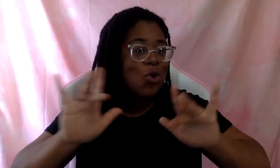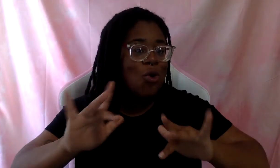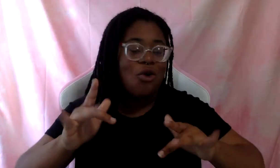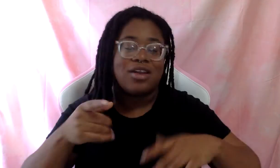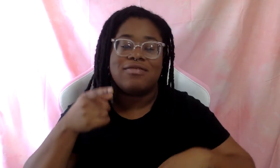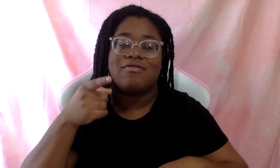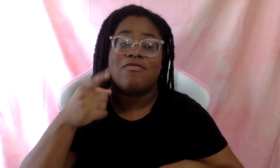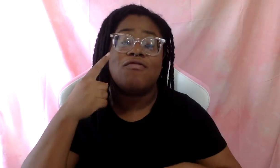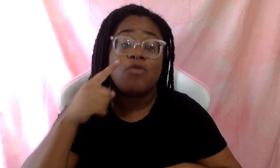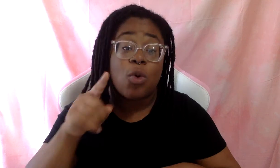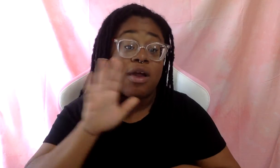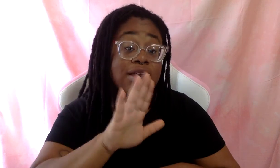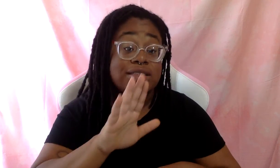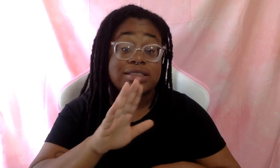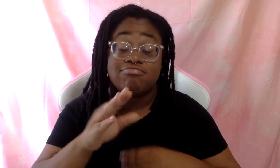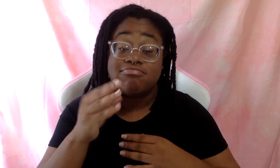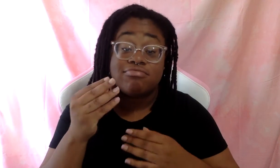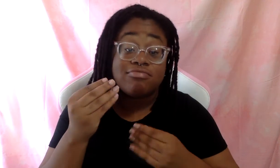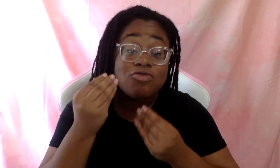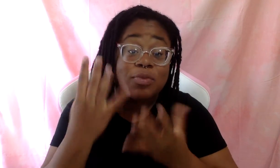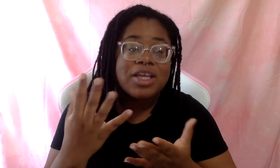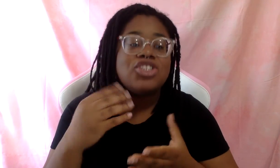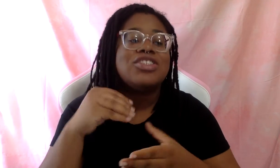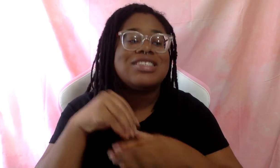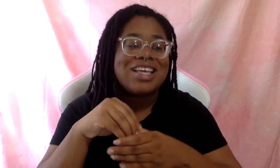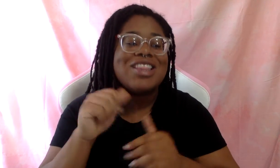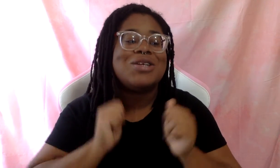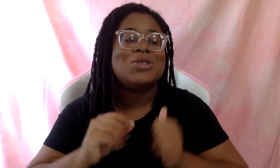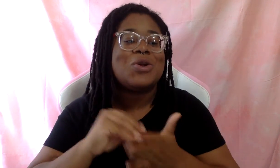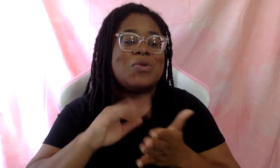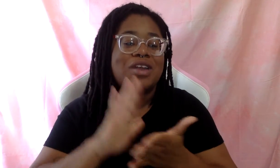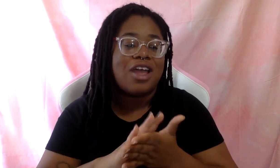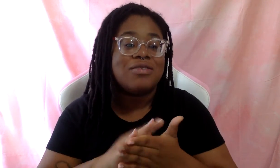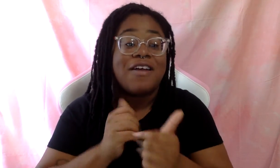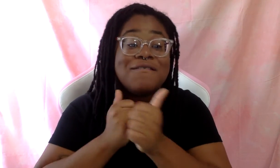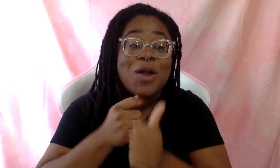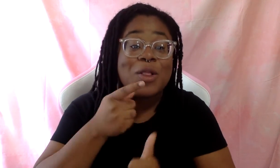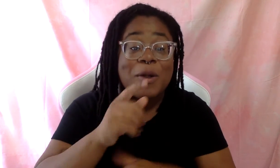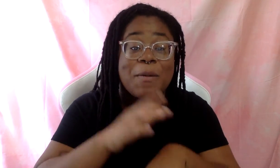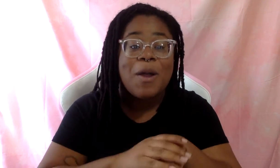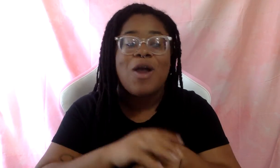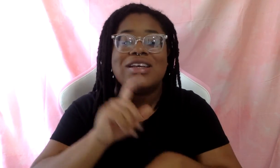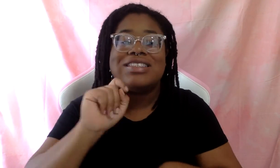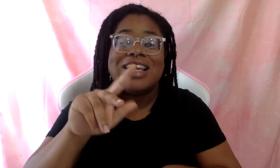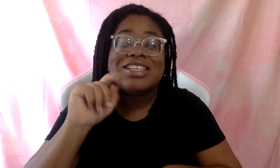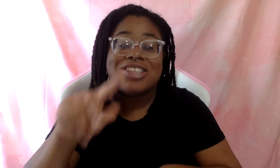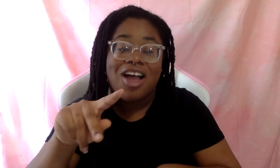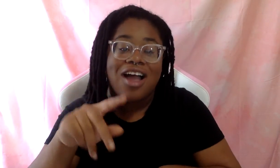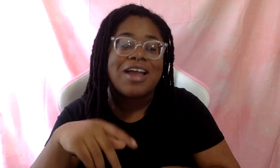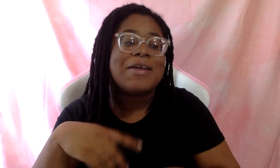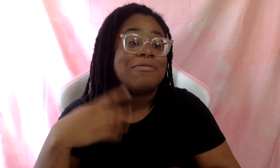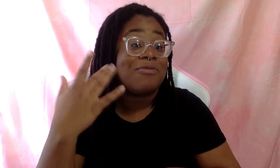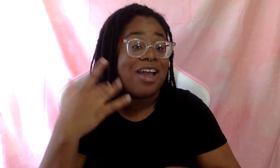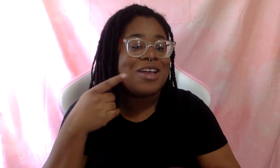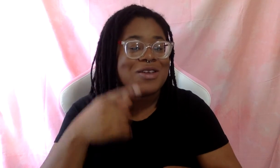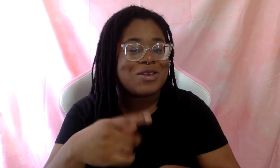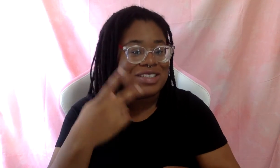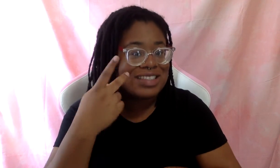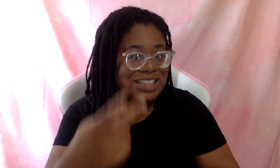information will be in the show notes. So you'll be able to click, follow him on TikTok because you'll be able to see what we were